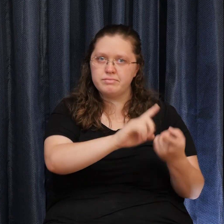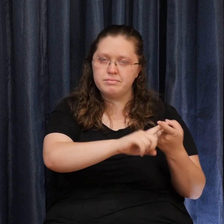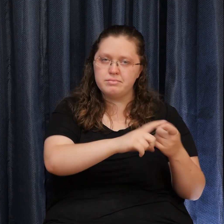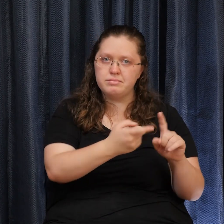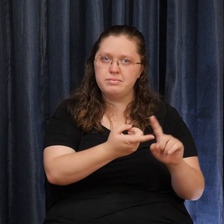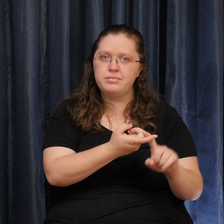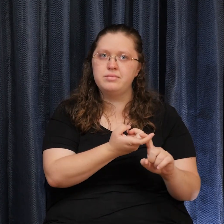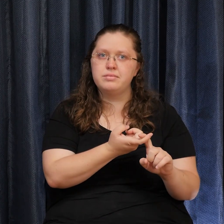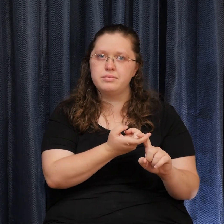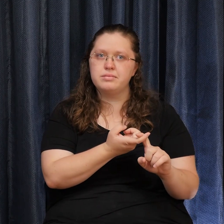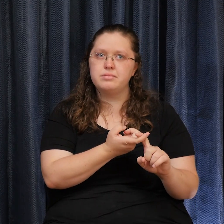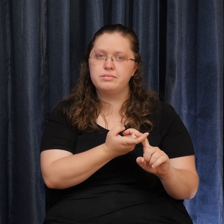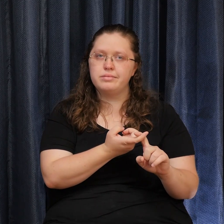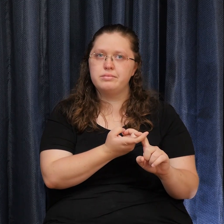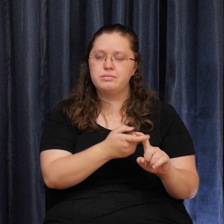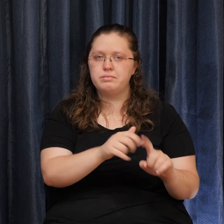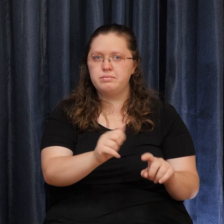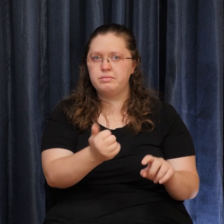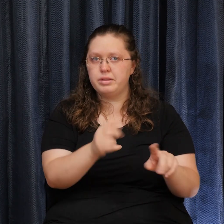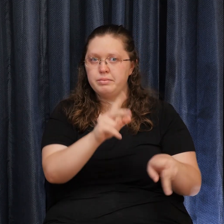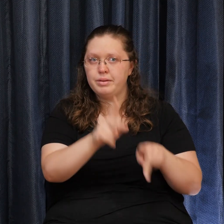Others Whom he's known In his life